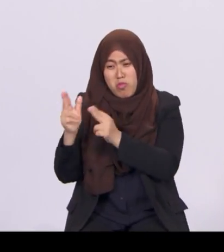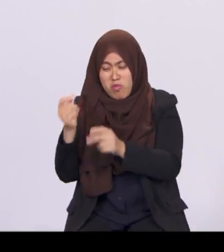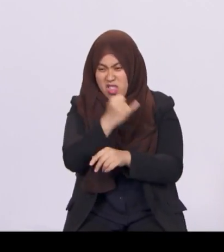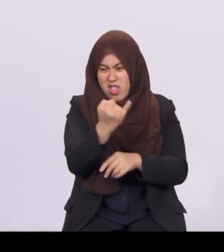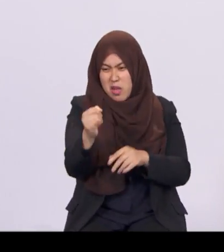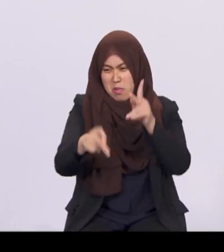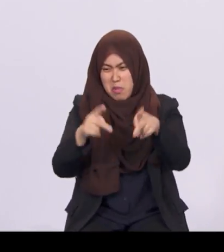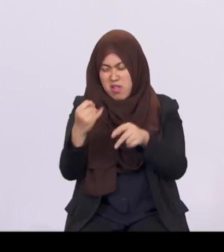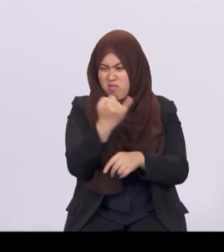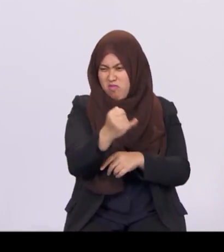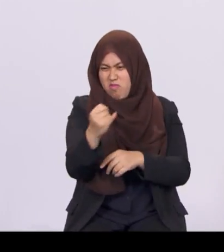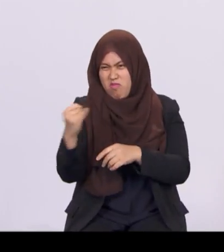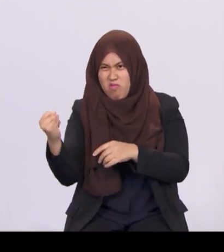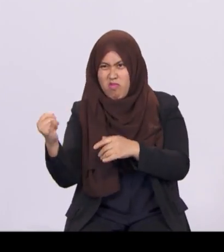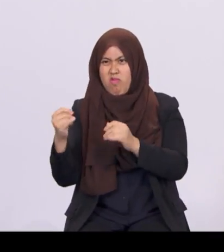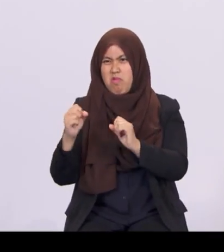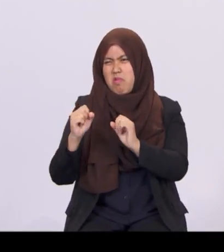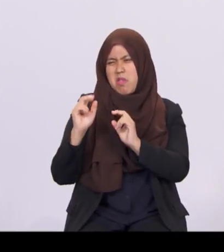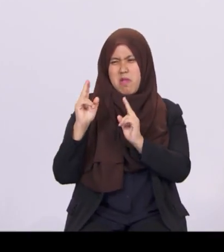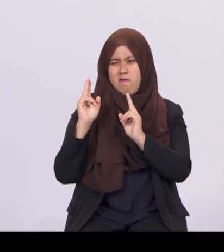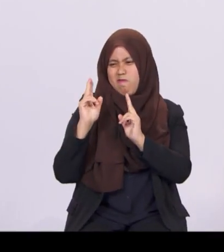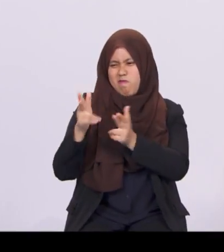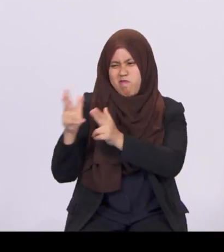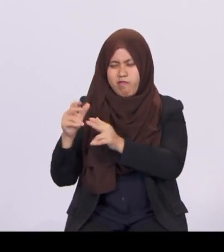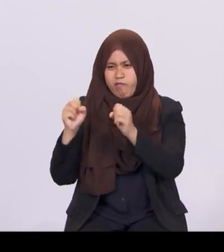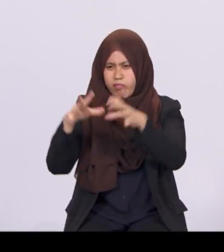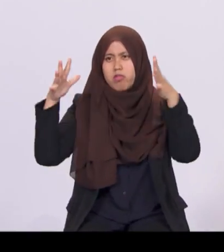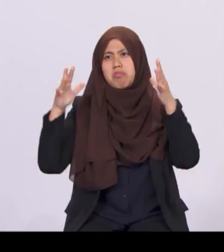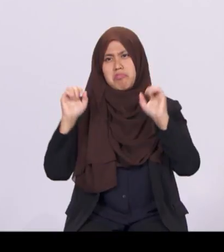The second shift is the emergence of new technologies.